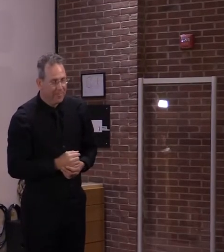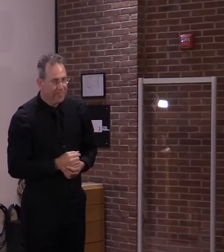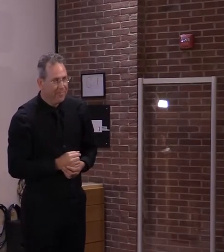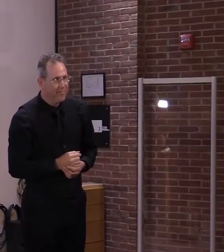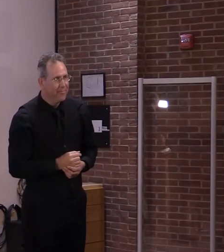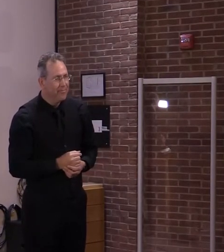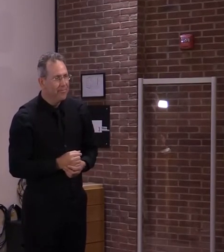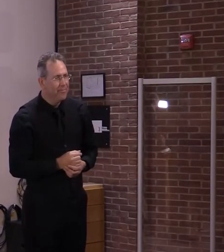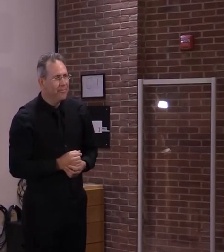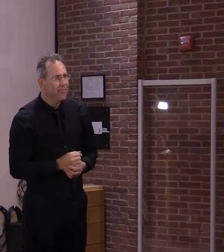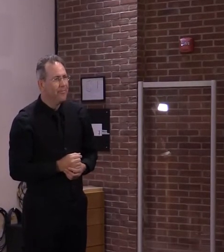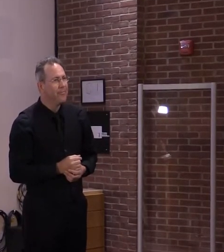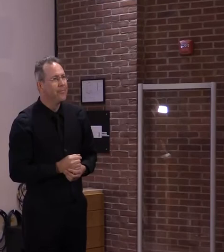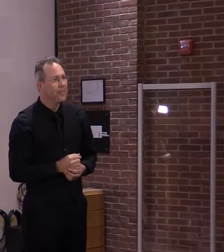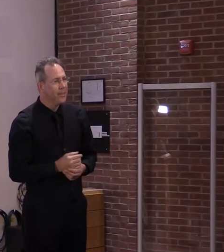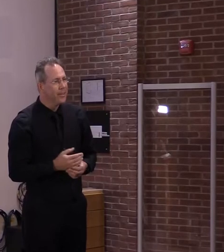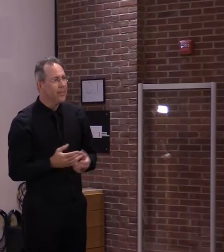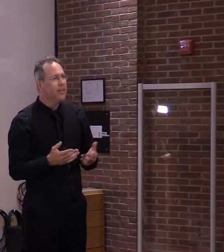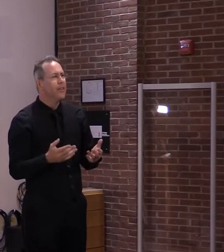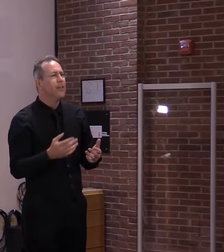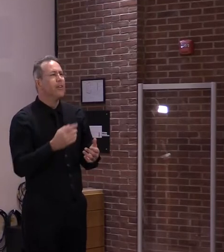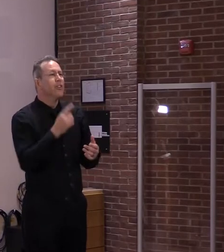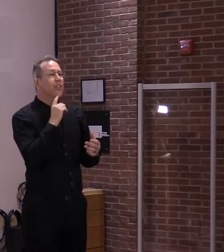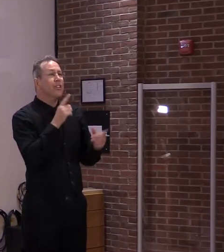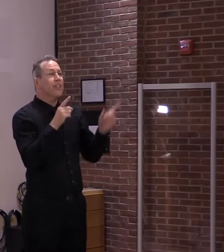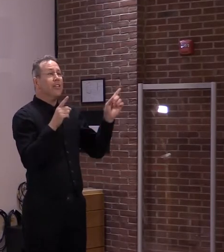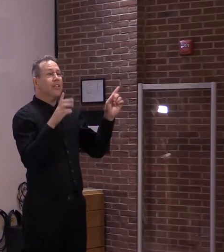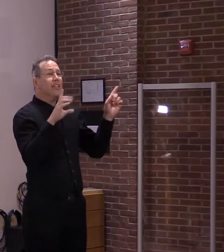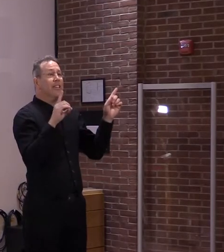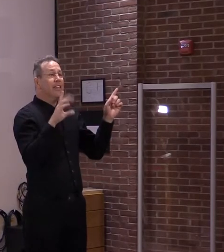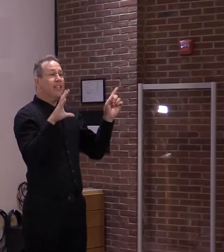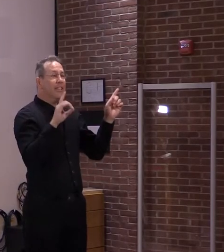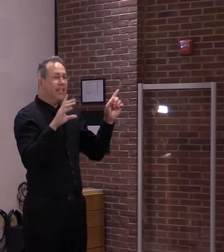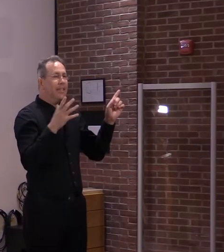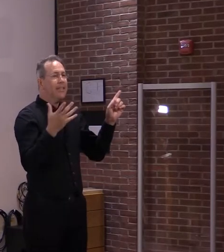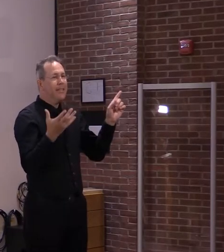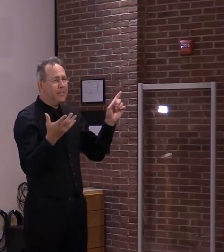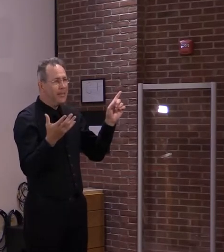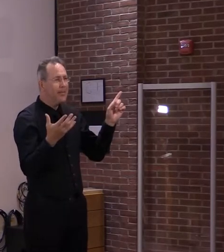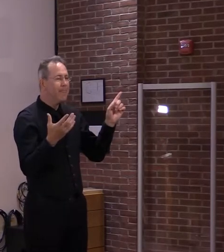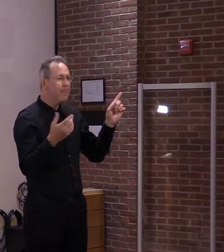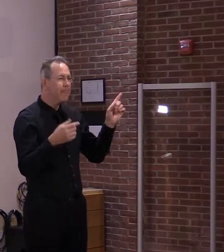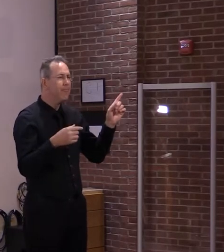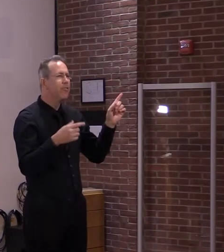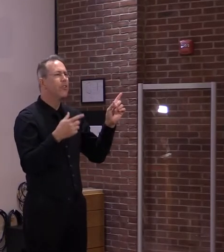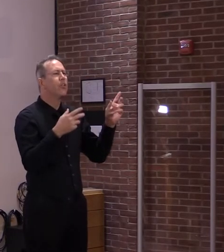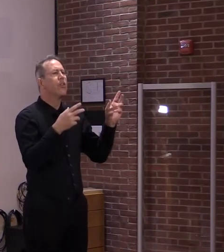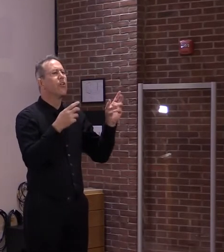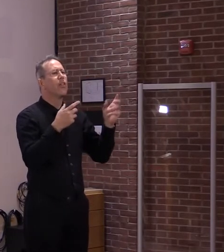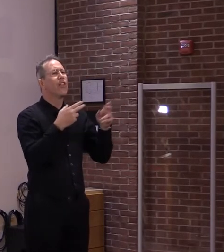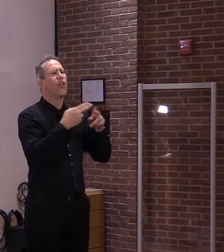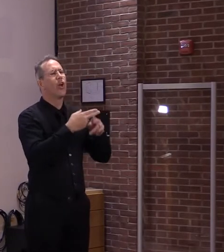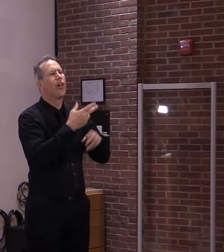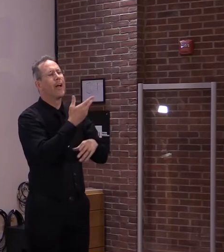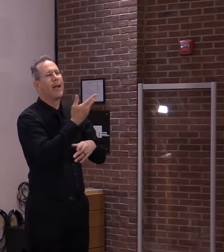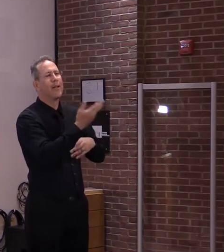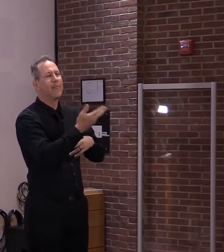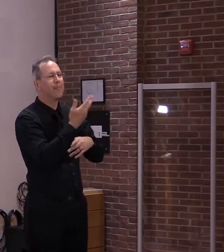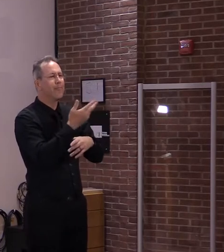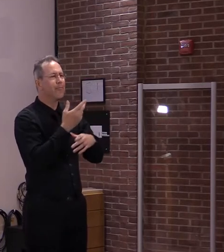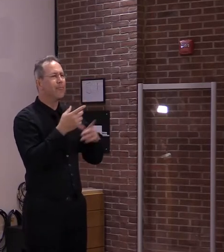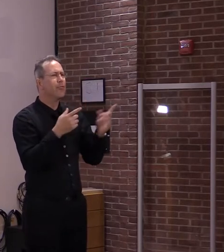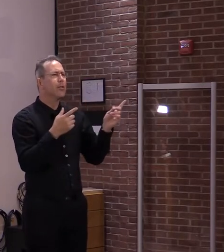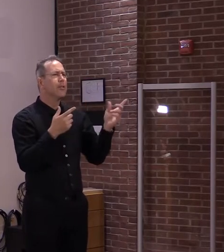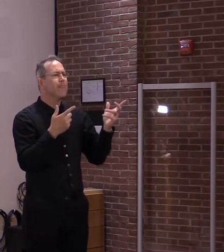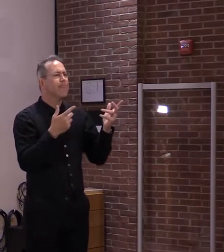Basically, I think the CDC is practicing what I'm terming pragmatic applied public